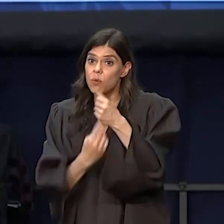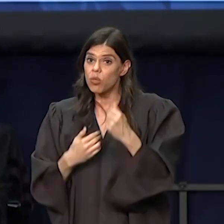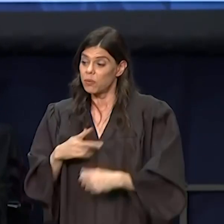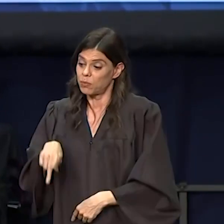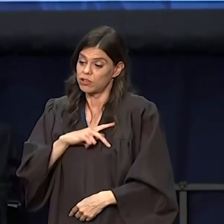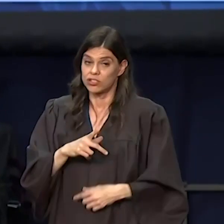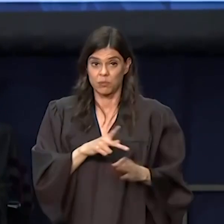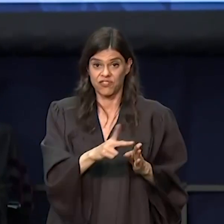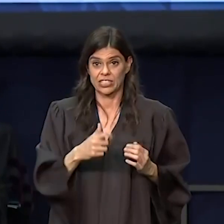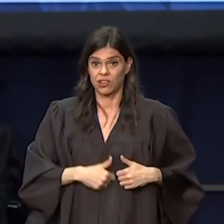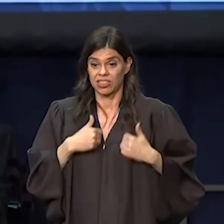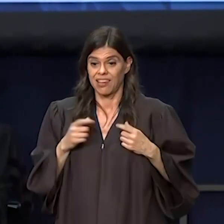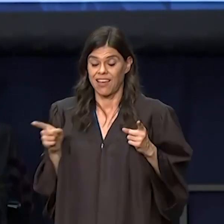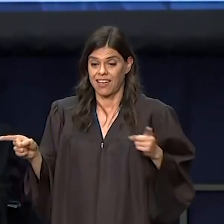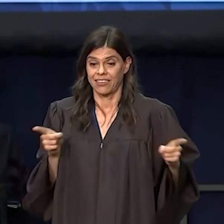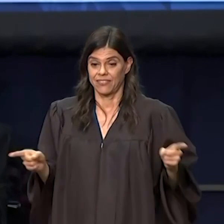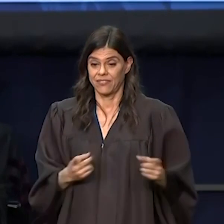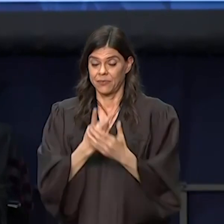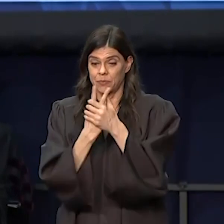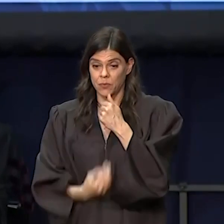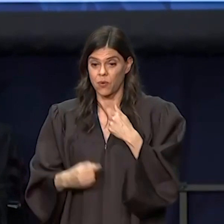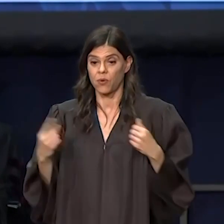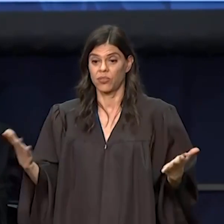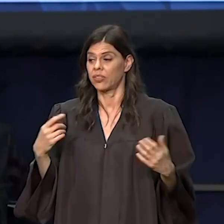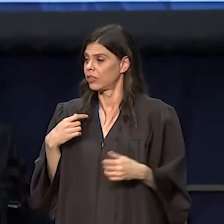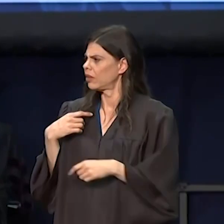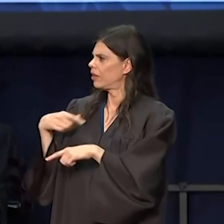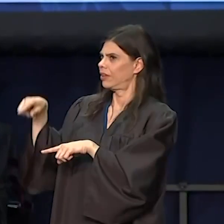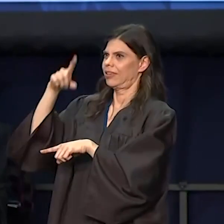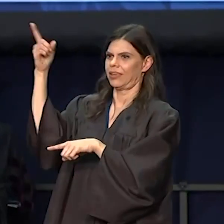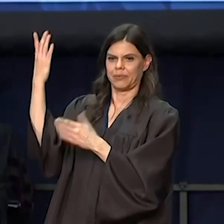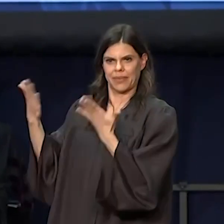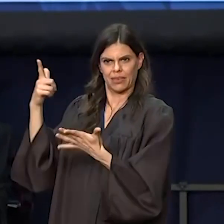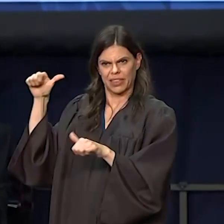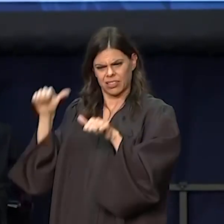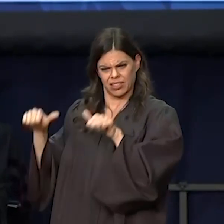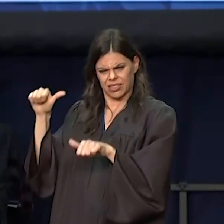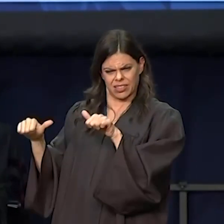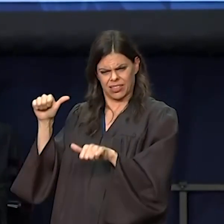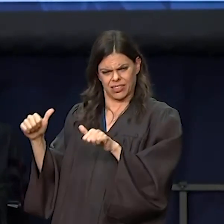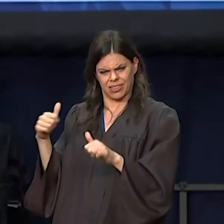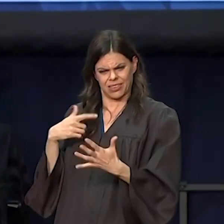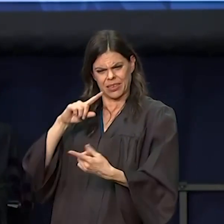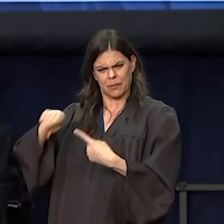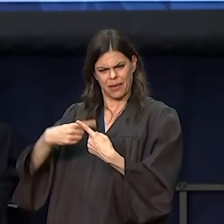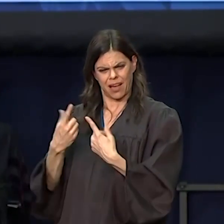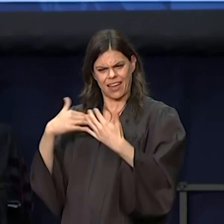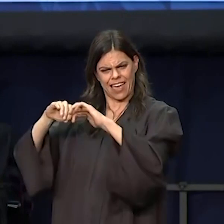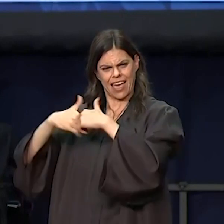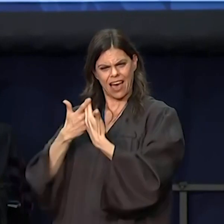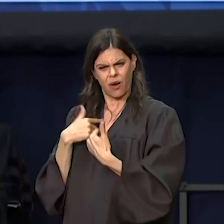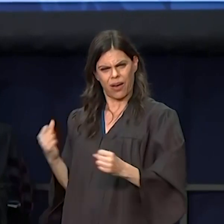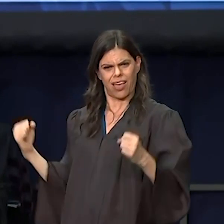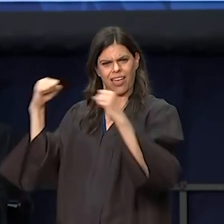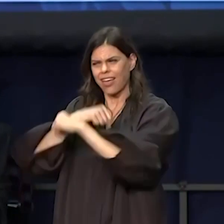sustainability, I spoke my values when I made it clear that fighting climate change is, and